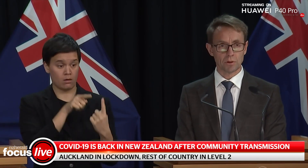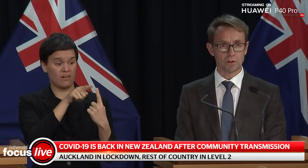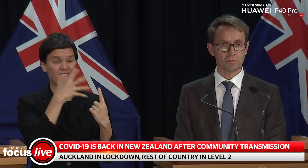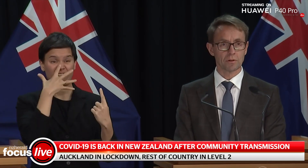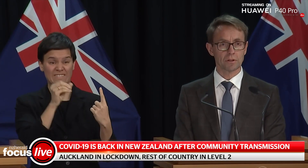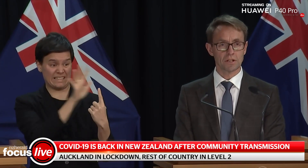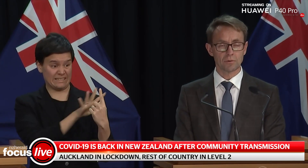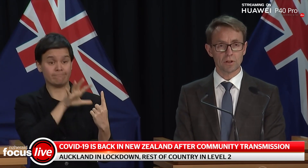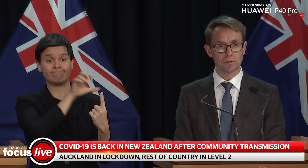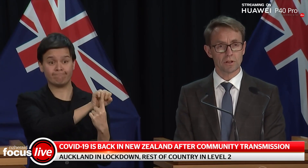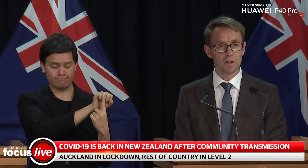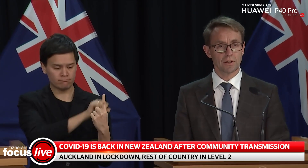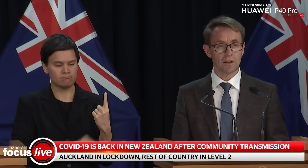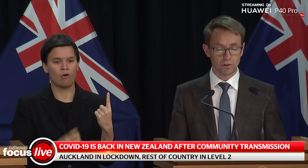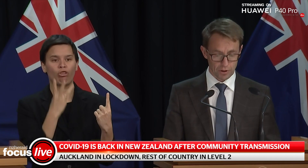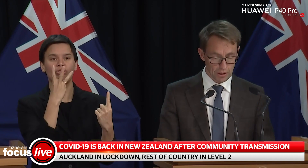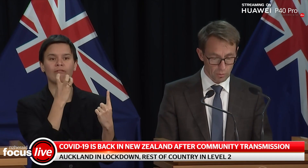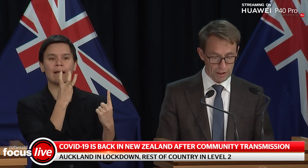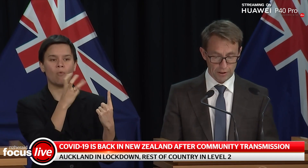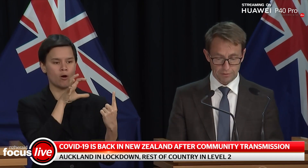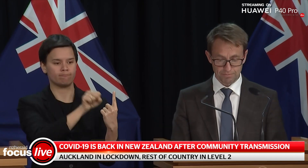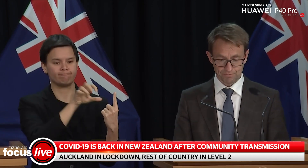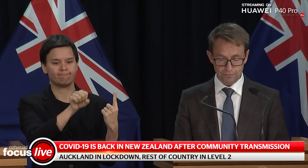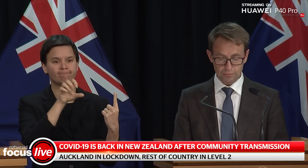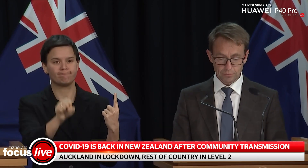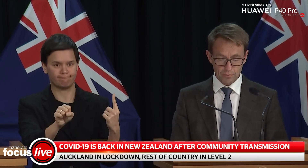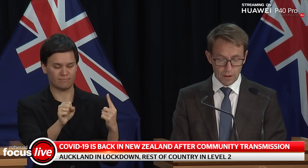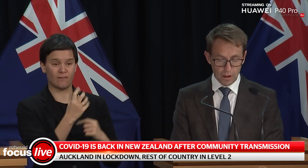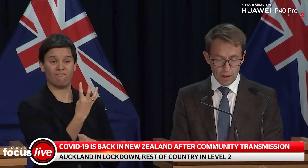returned positive test results. The other three were negative.